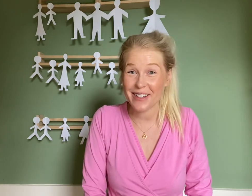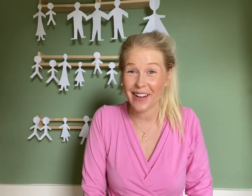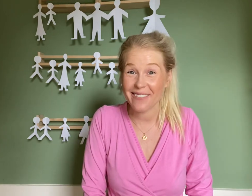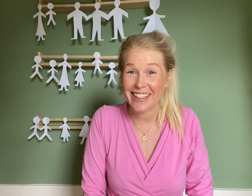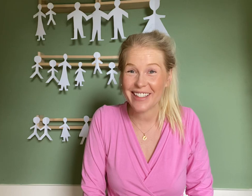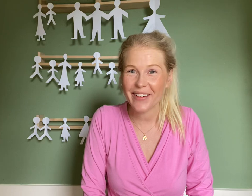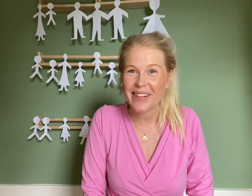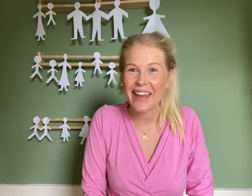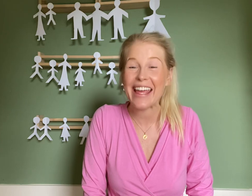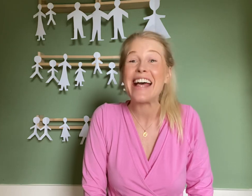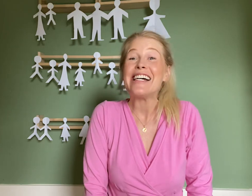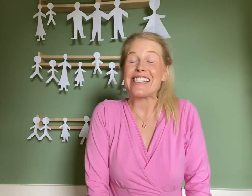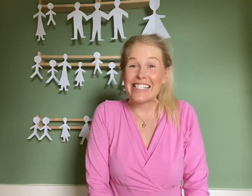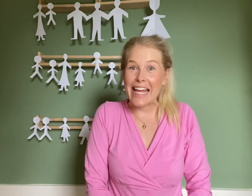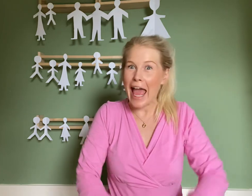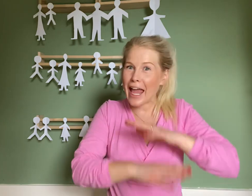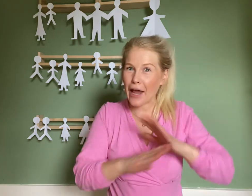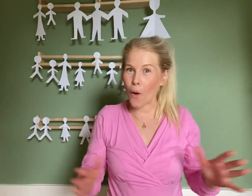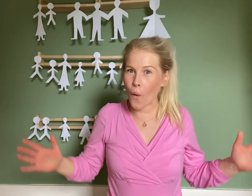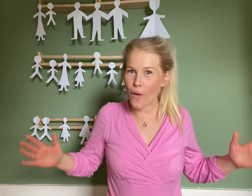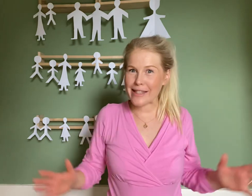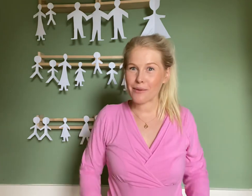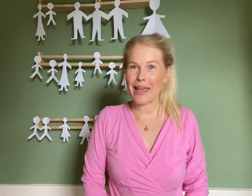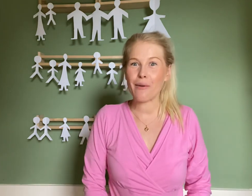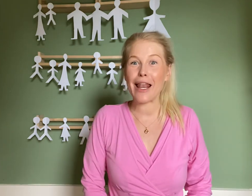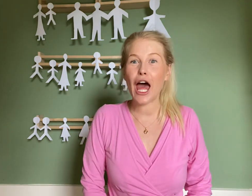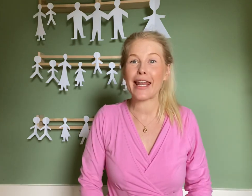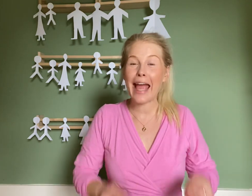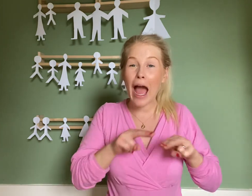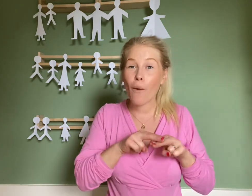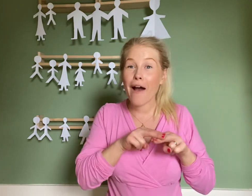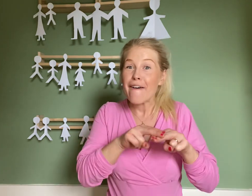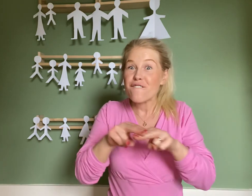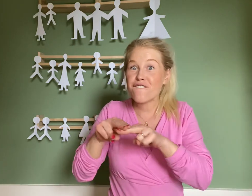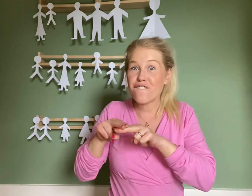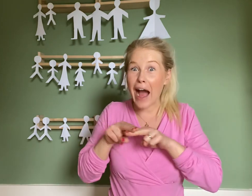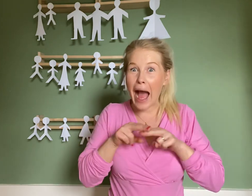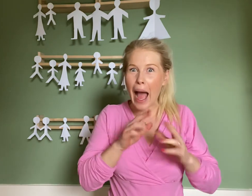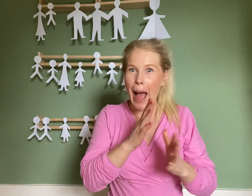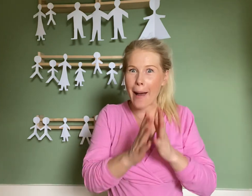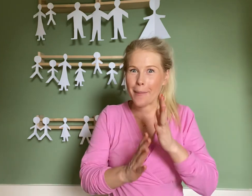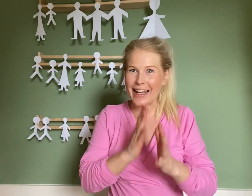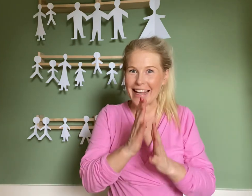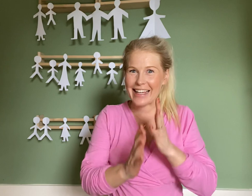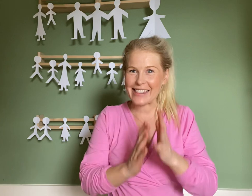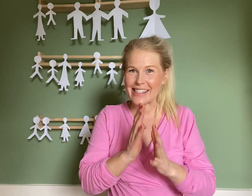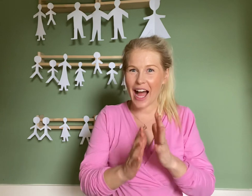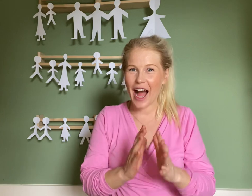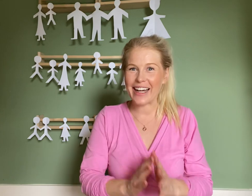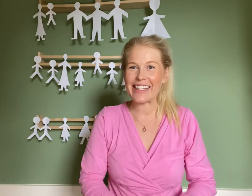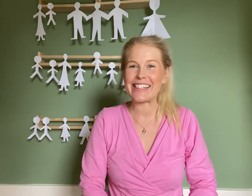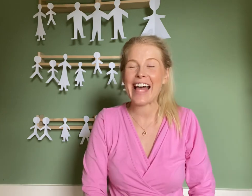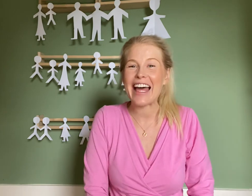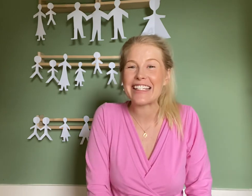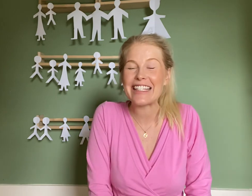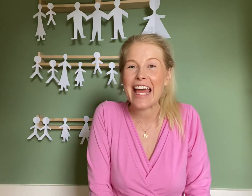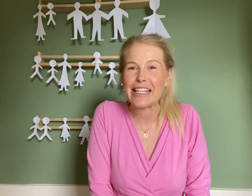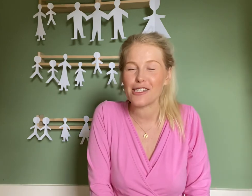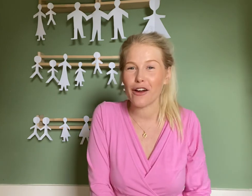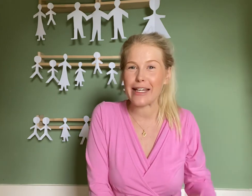for coming to join me. Today and all this week we're learning our family signs and today's song is